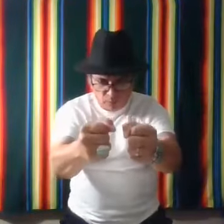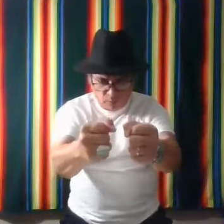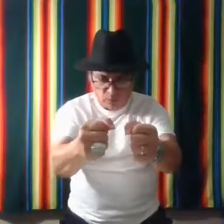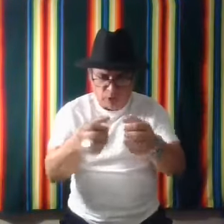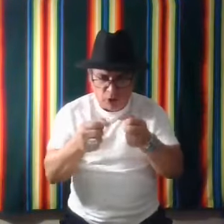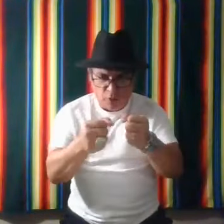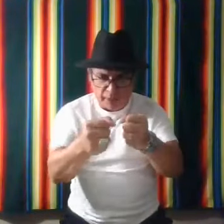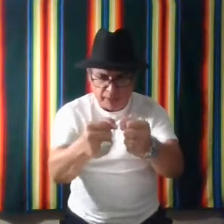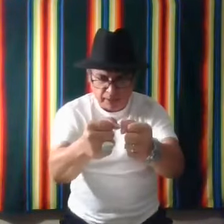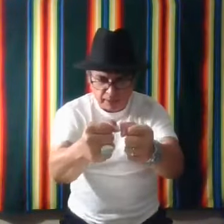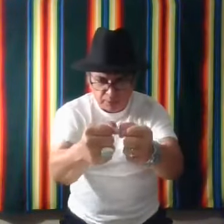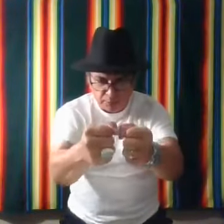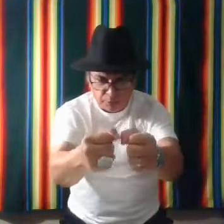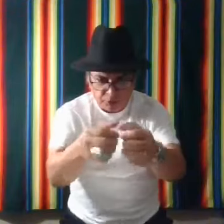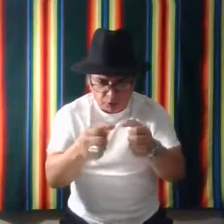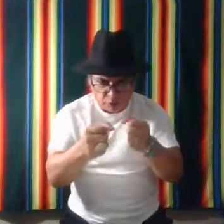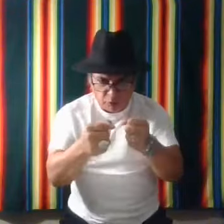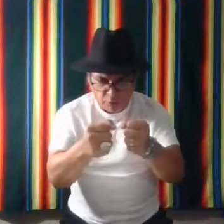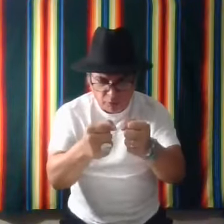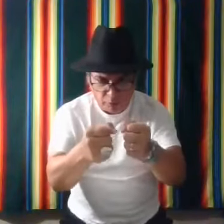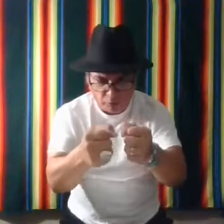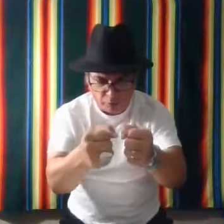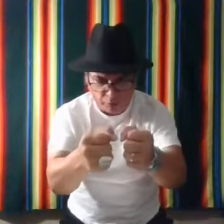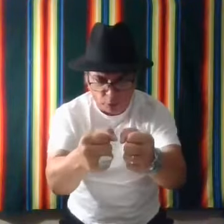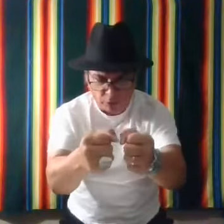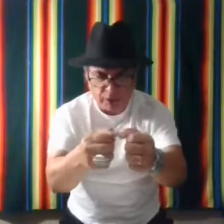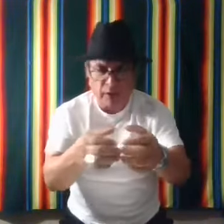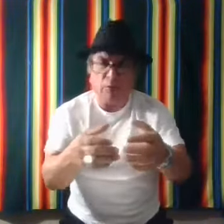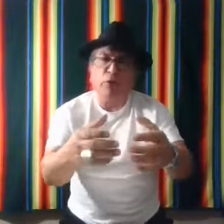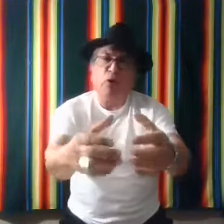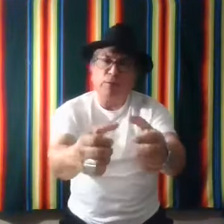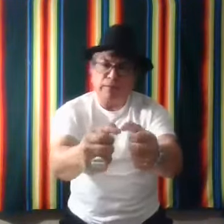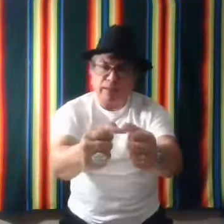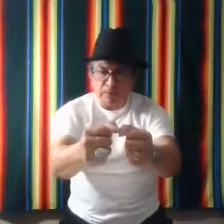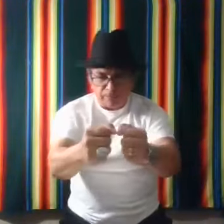So, you know, that that sign is pushing you with force pull same thing.